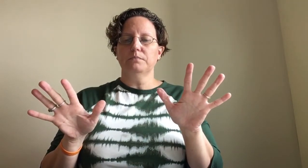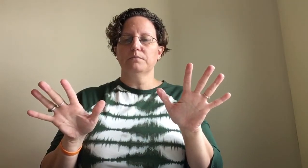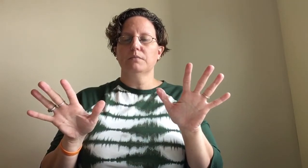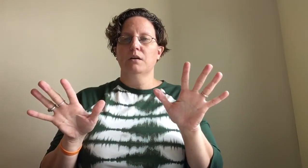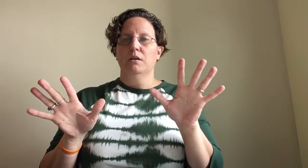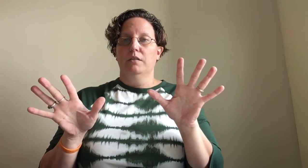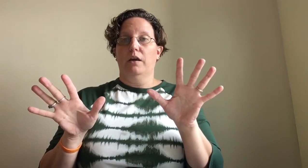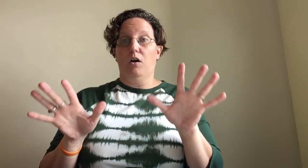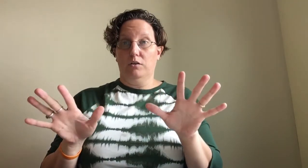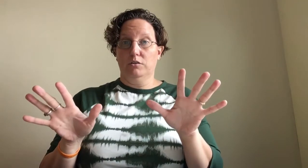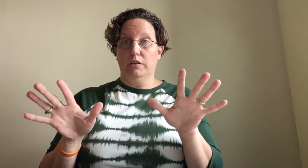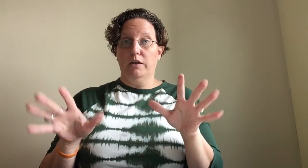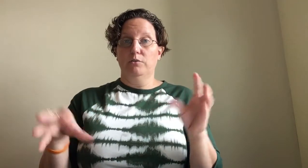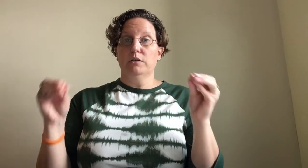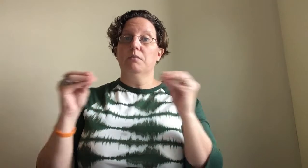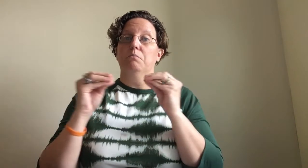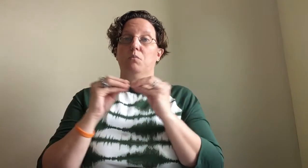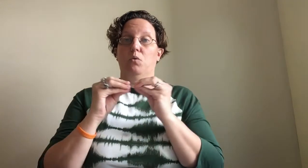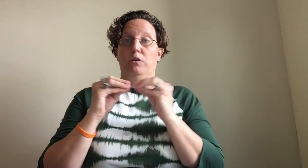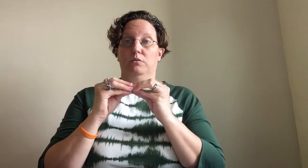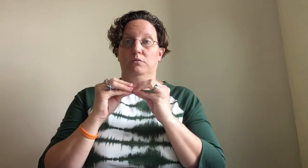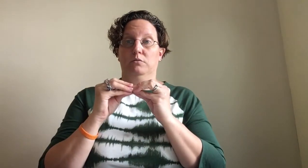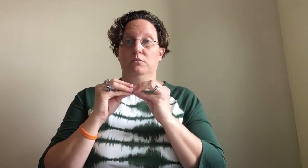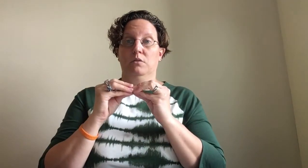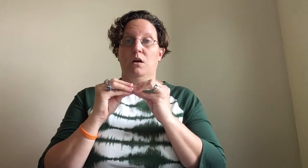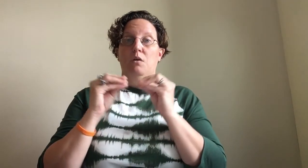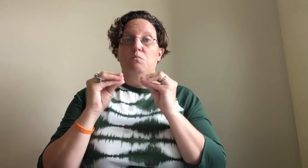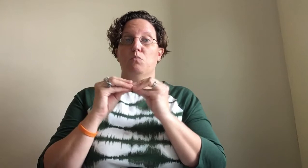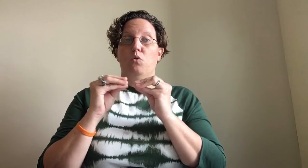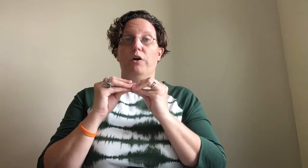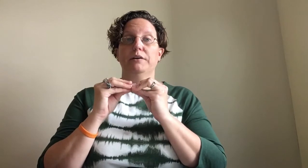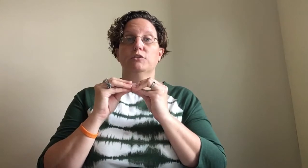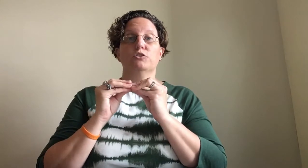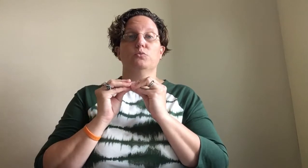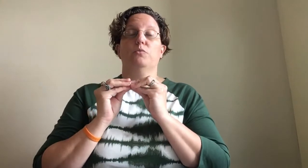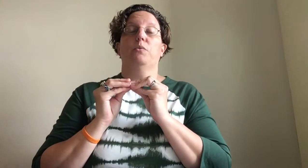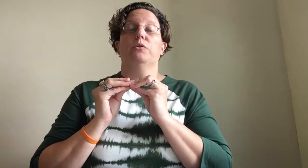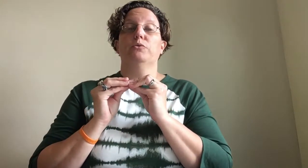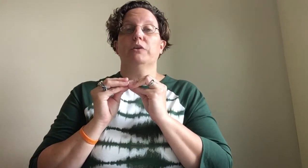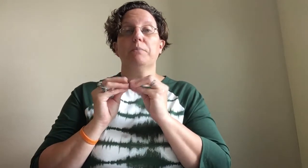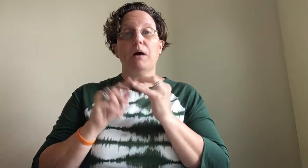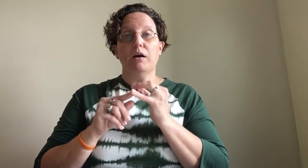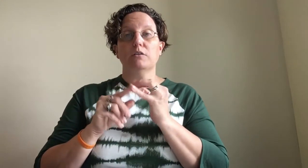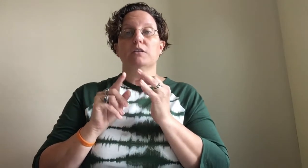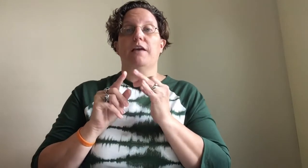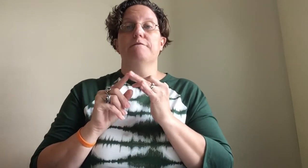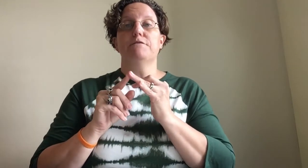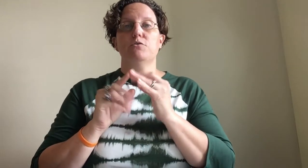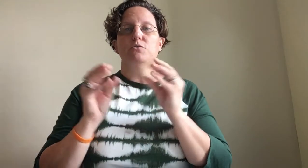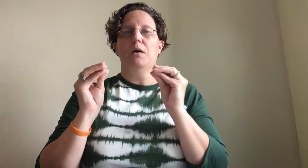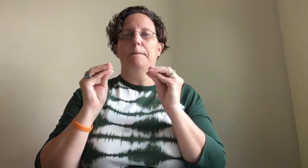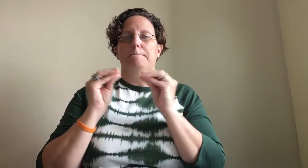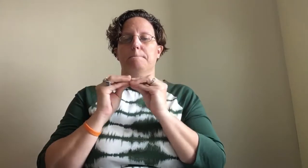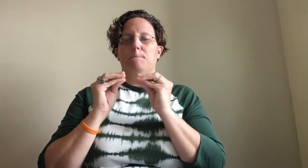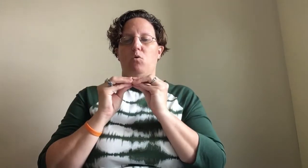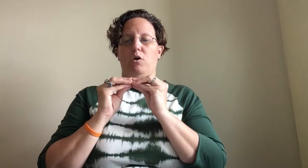They also like using more. More is a good one when we're using bottles and food. More.